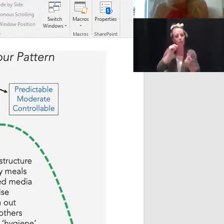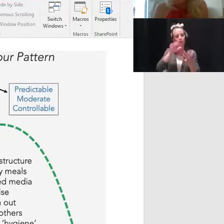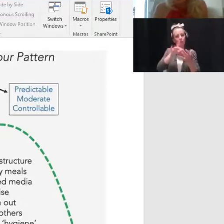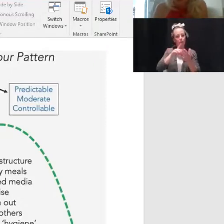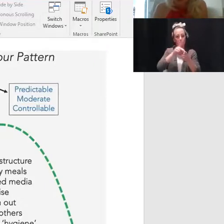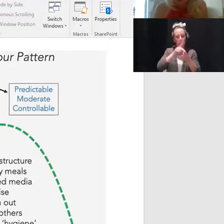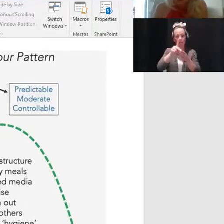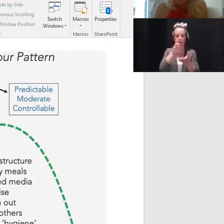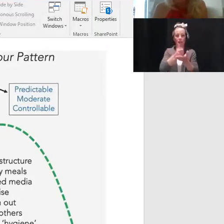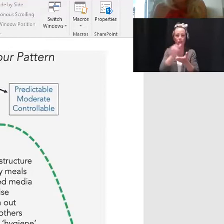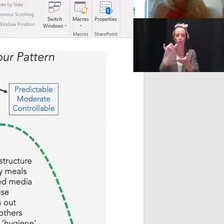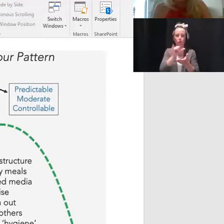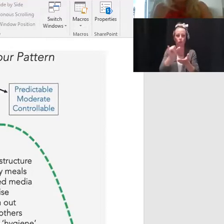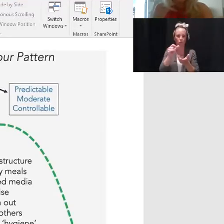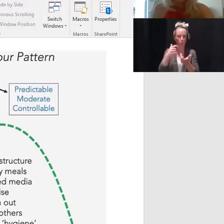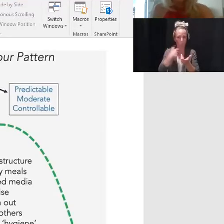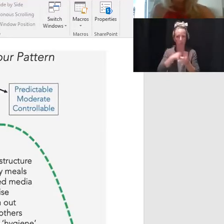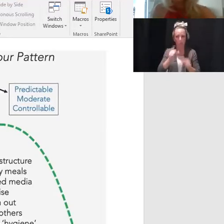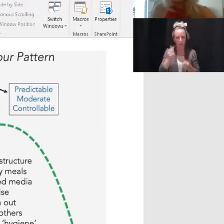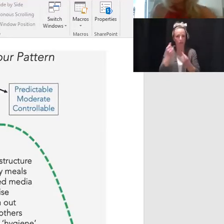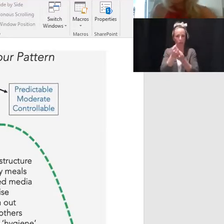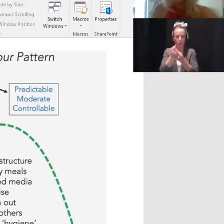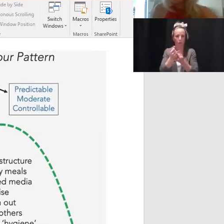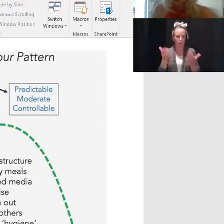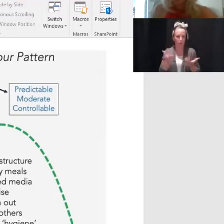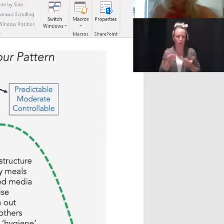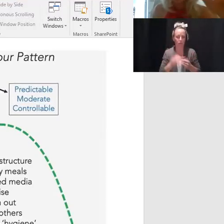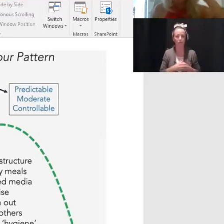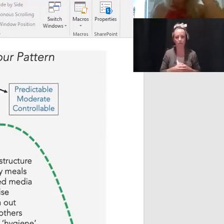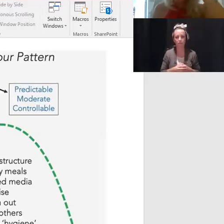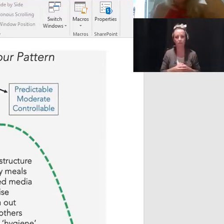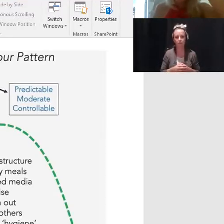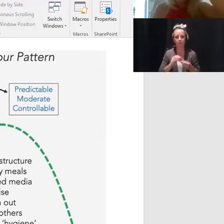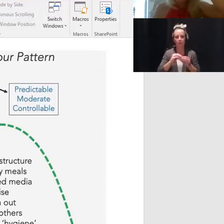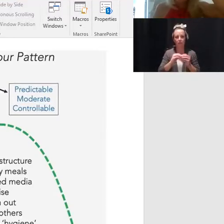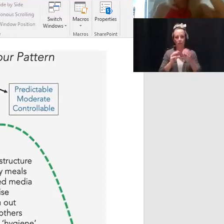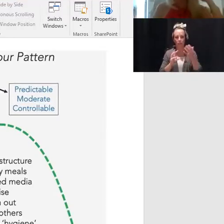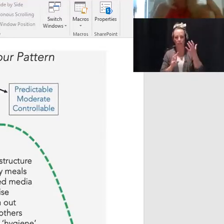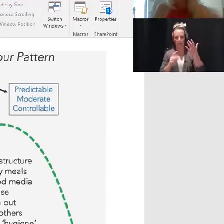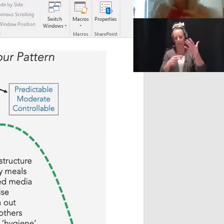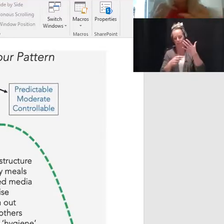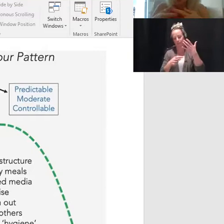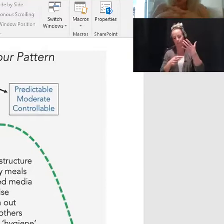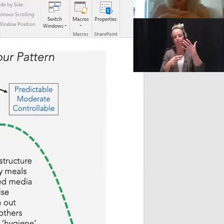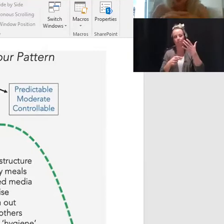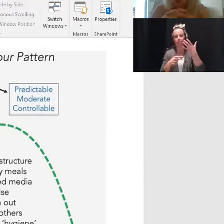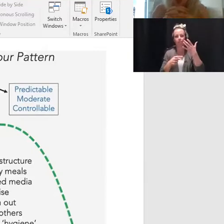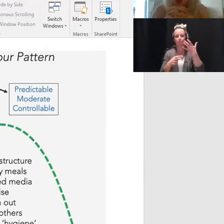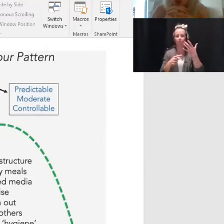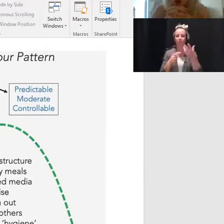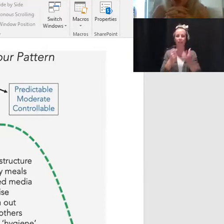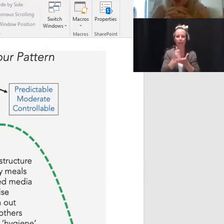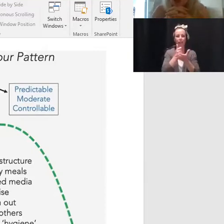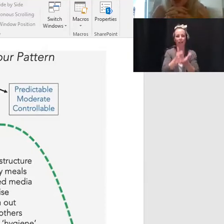that support from us. Number six is helping others. And there are really so many in our community